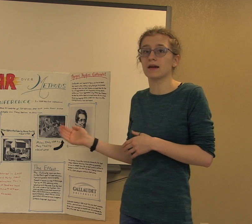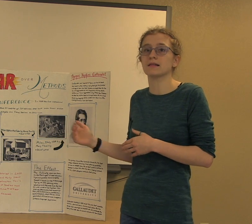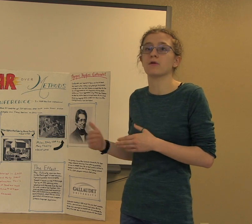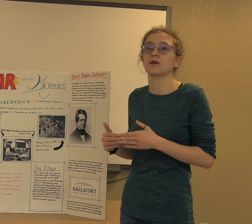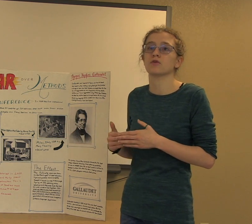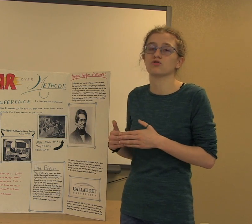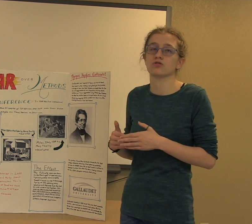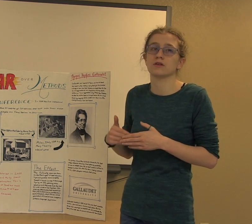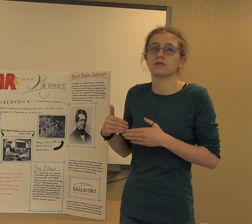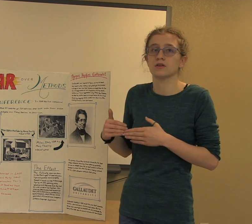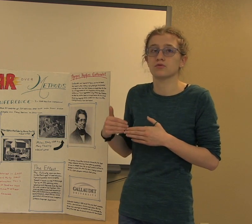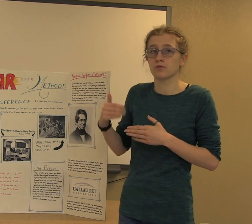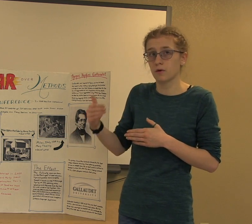and allowed deaf culture to continue to grow.